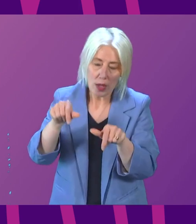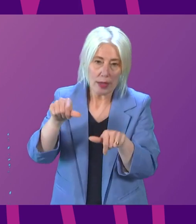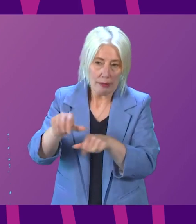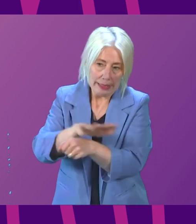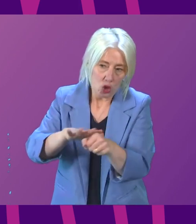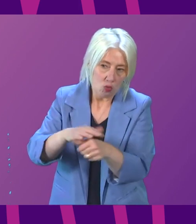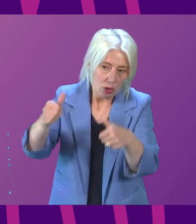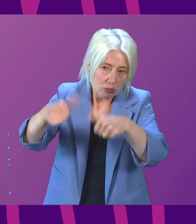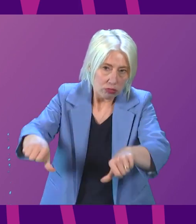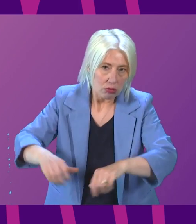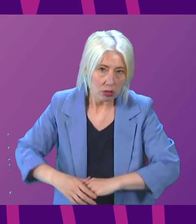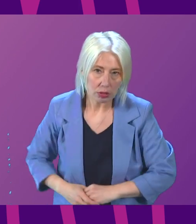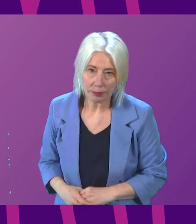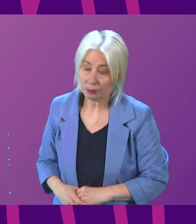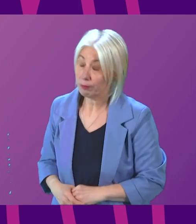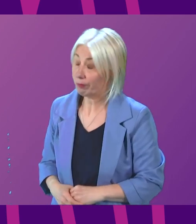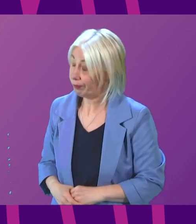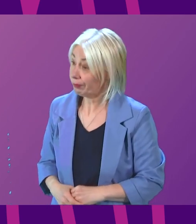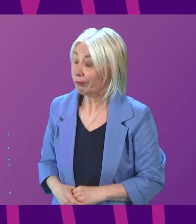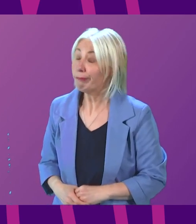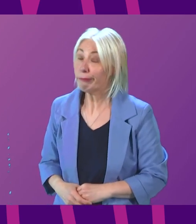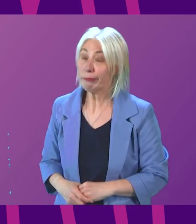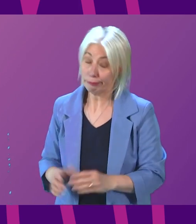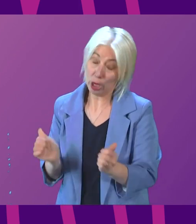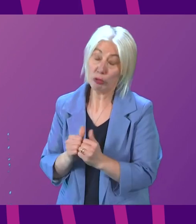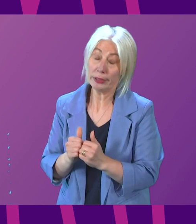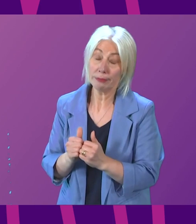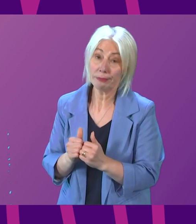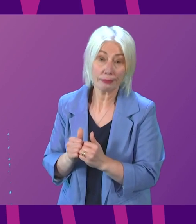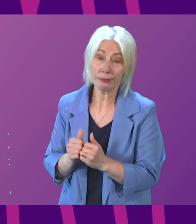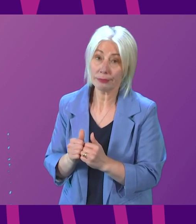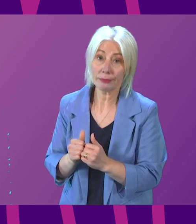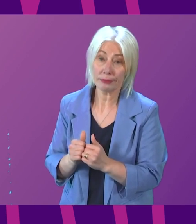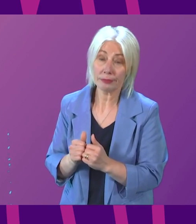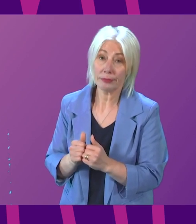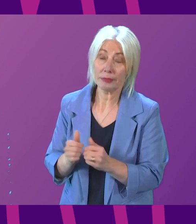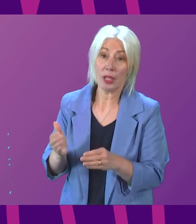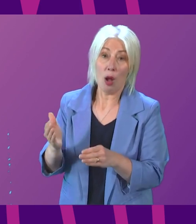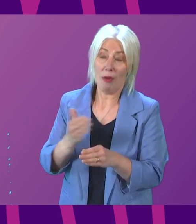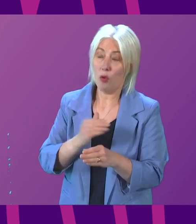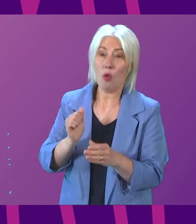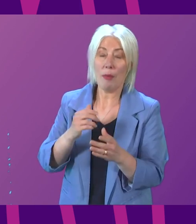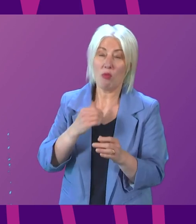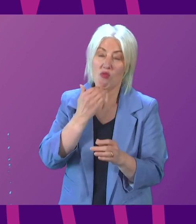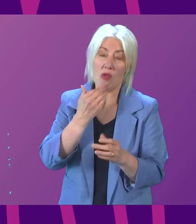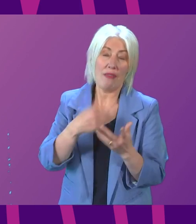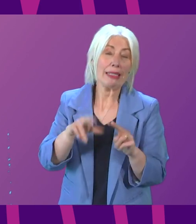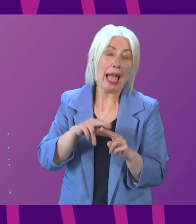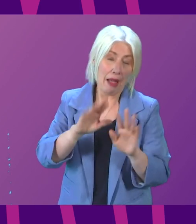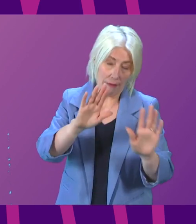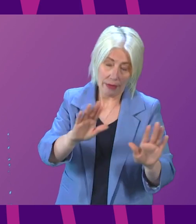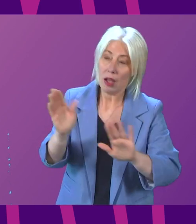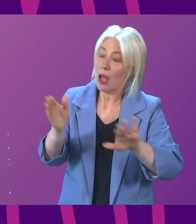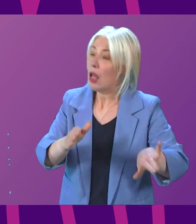First Minister. Yes, I very much agree with that. Before I address the issue of staff shortages, let me just